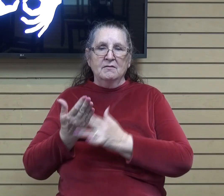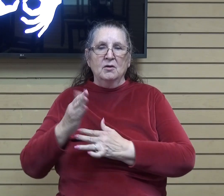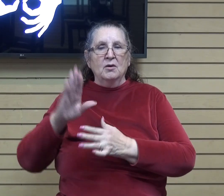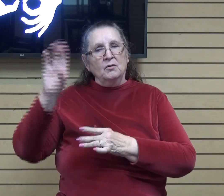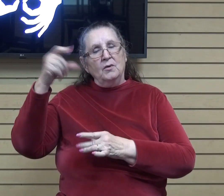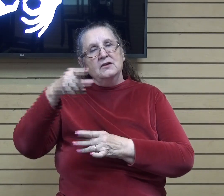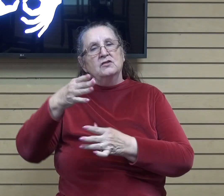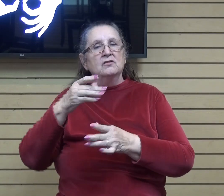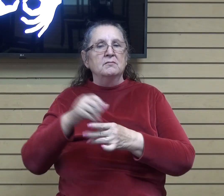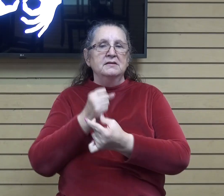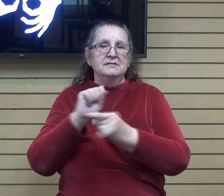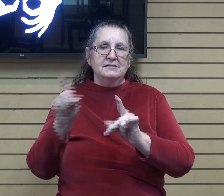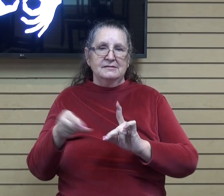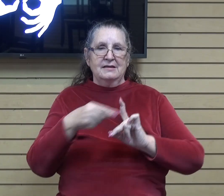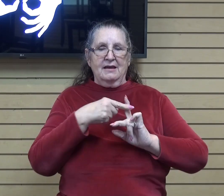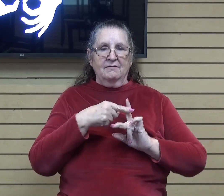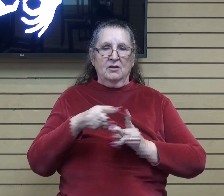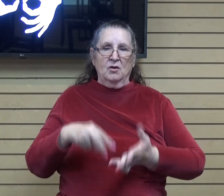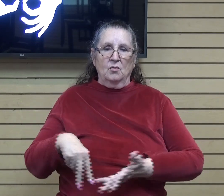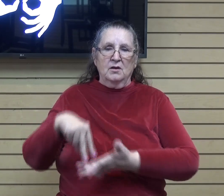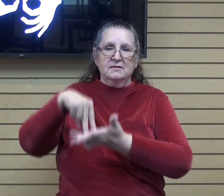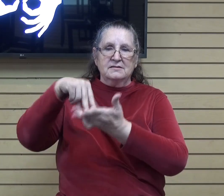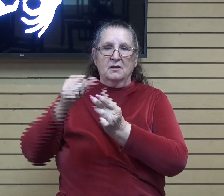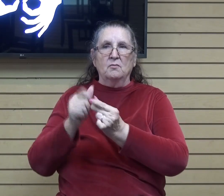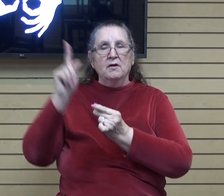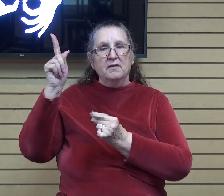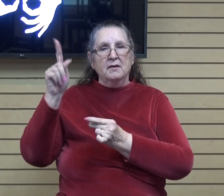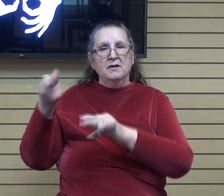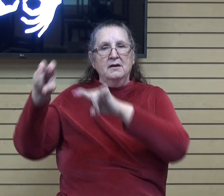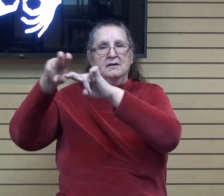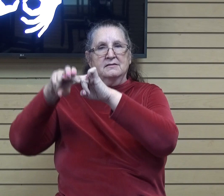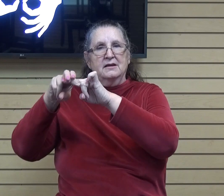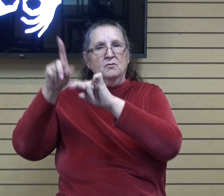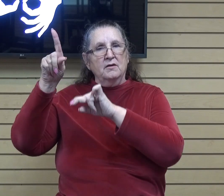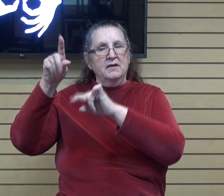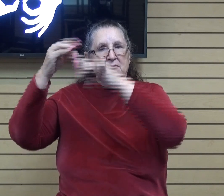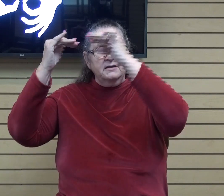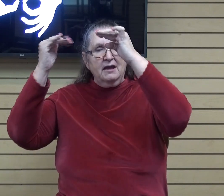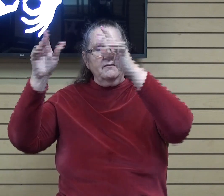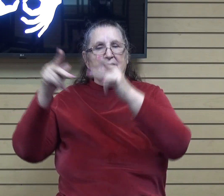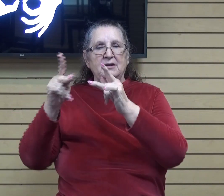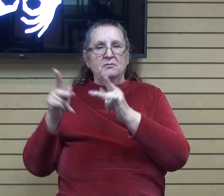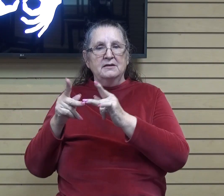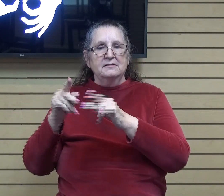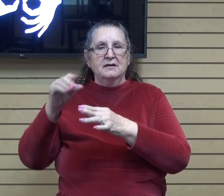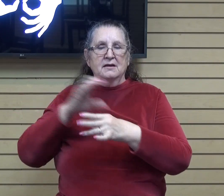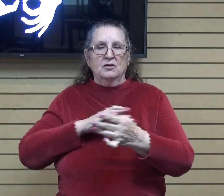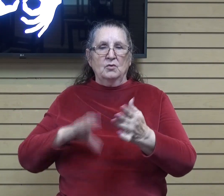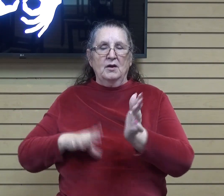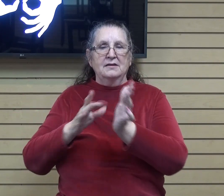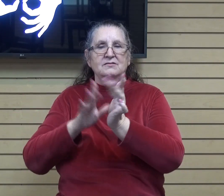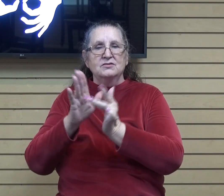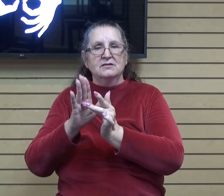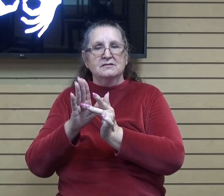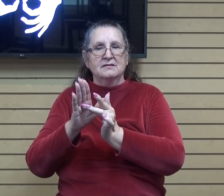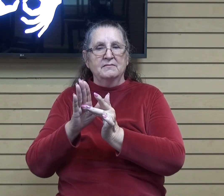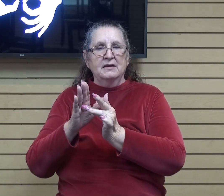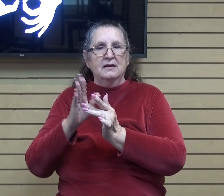and raised us up with him, and seated us with him in the heavenly places in Christ Jesus, so that in the coming ages